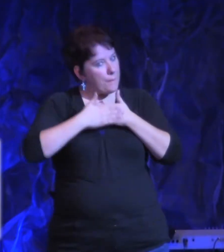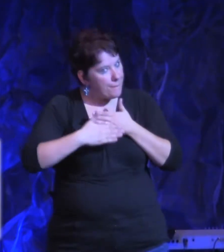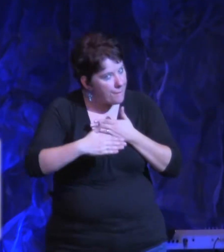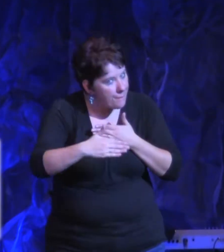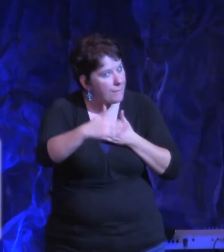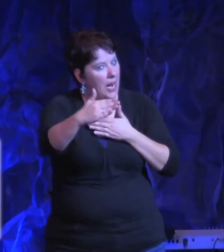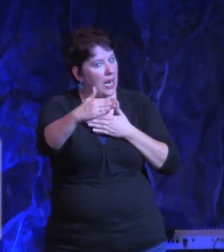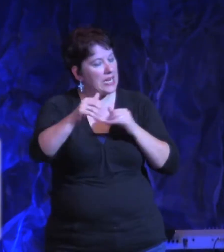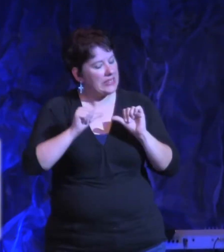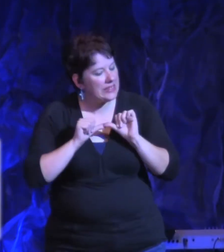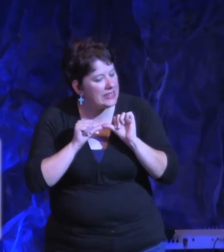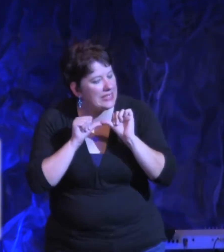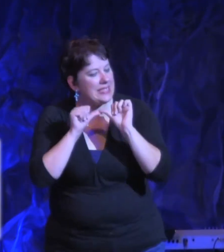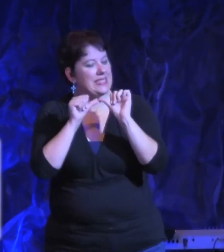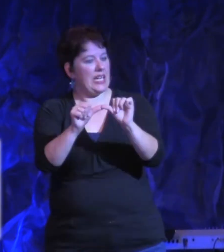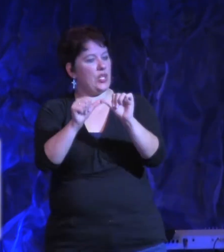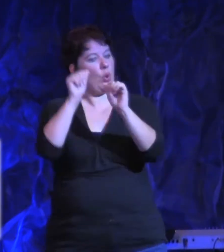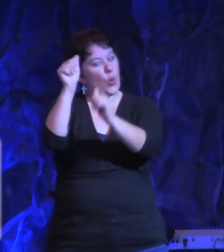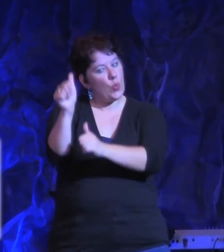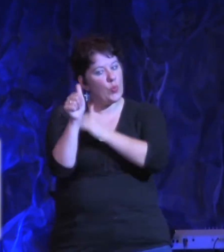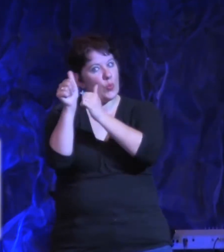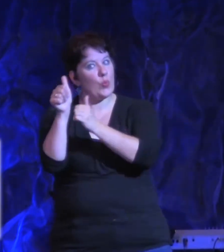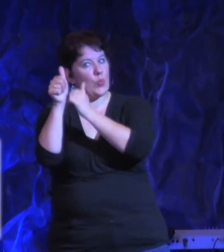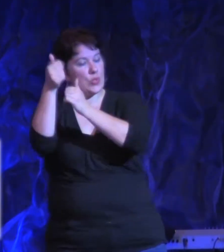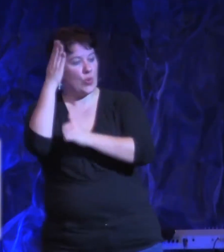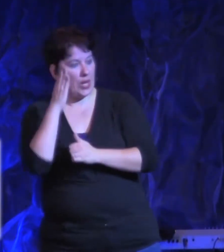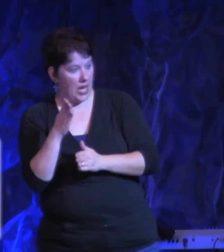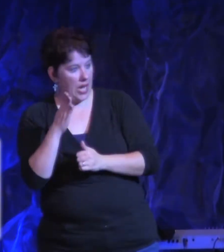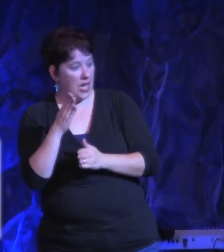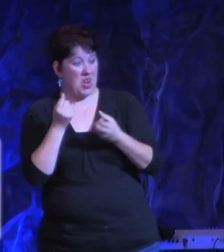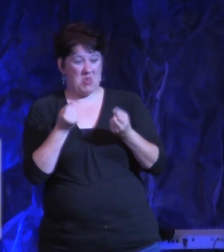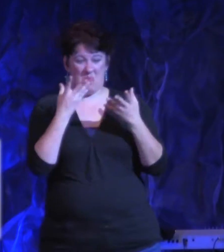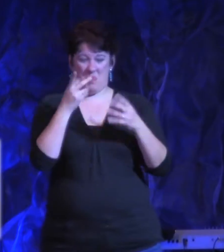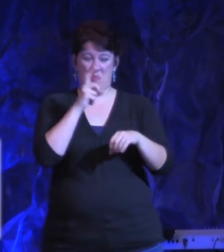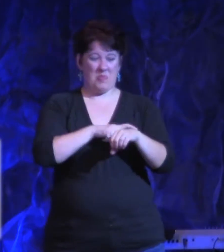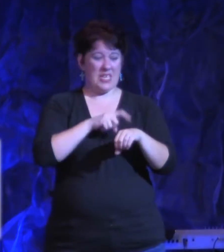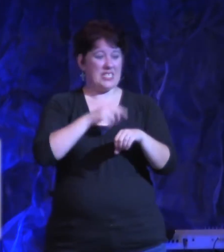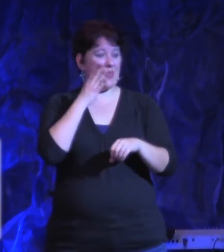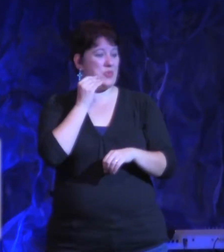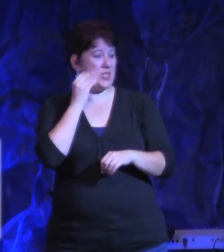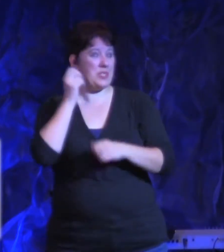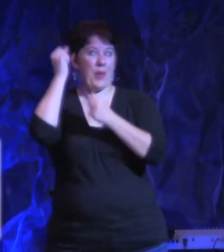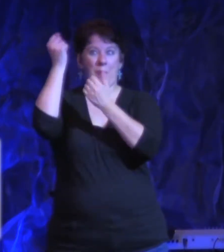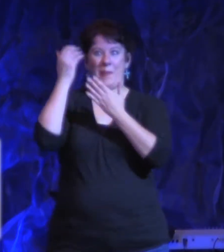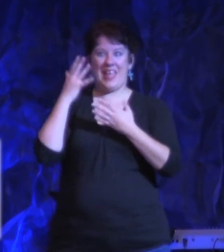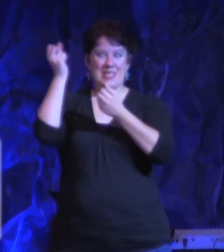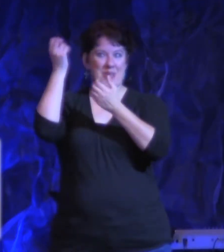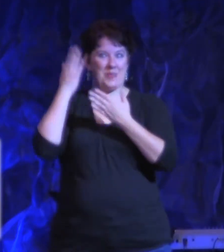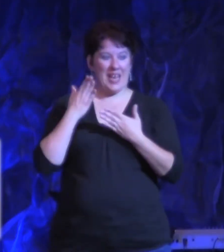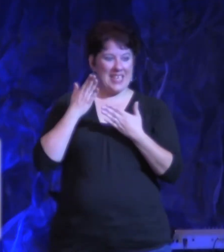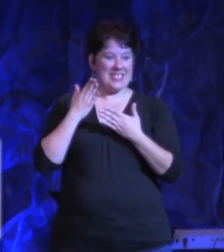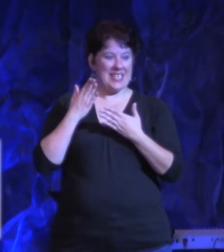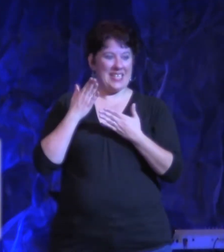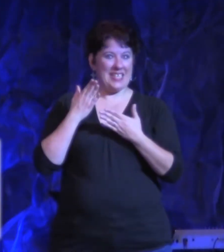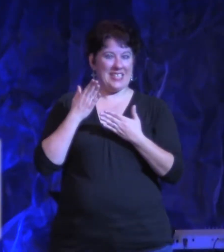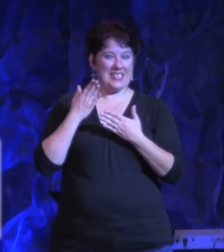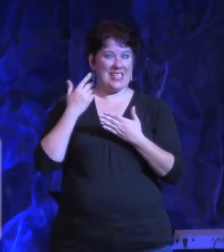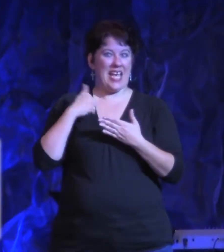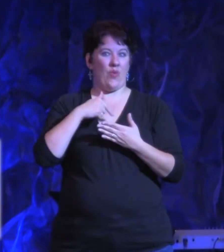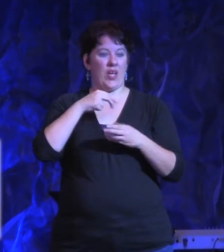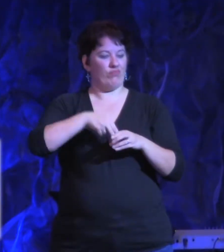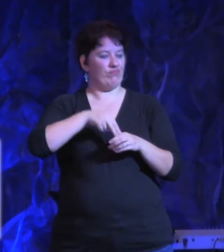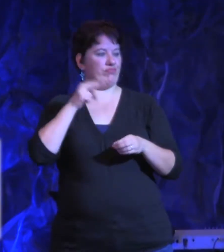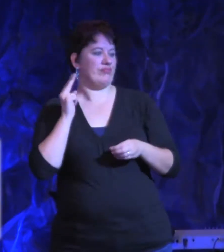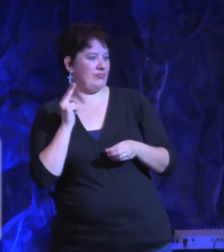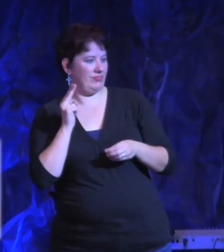start serving God, going after God. We get blessed and then we quit and then we end up back in the wilderness. So we need to keep going. But today I want to talk to you